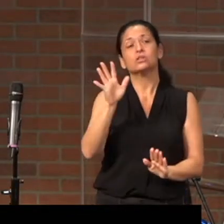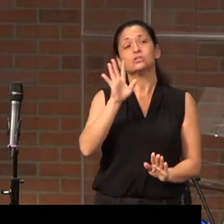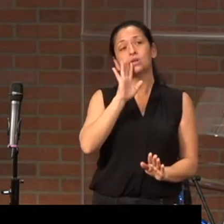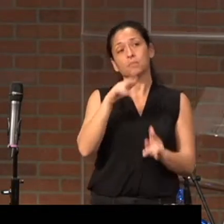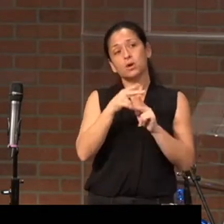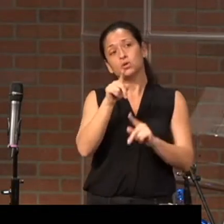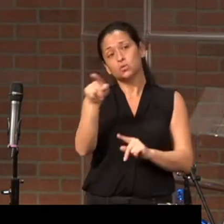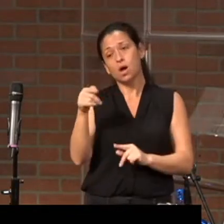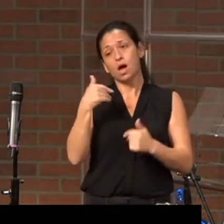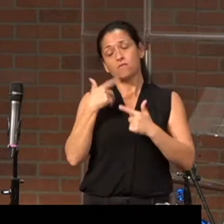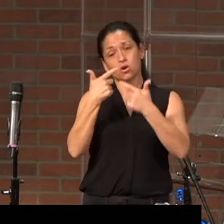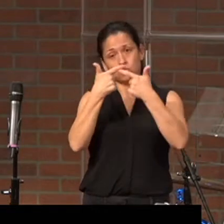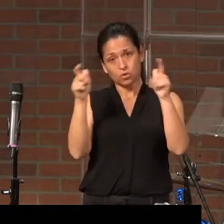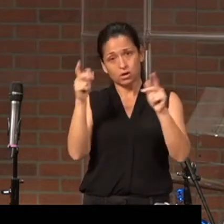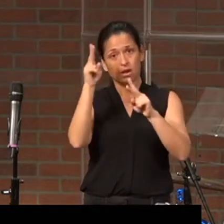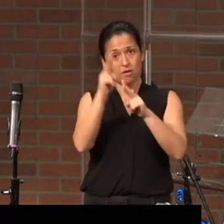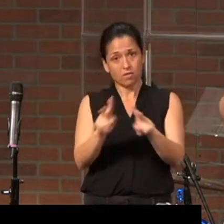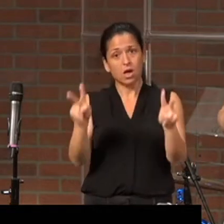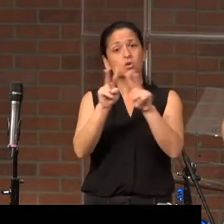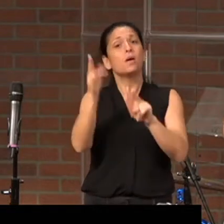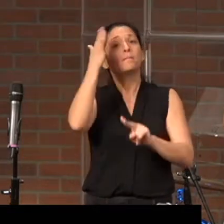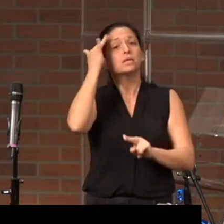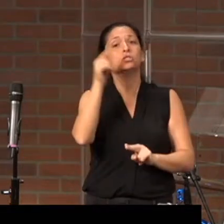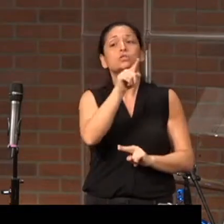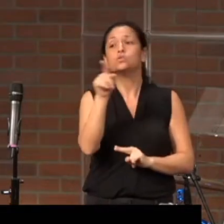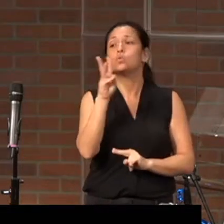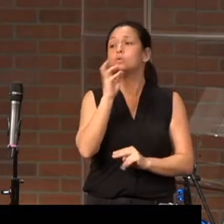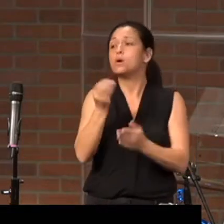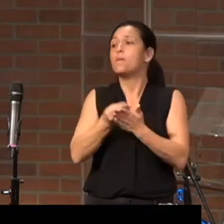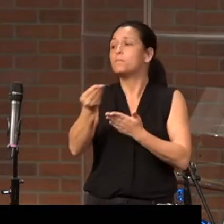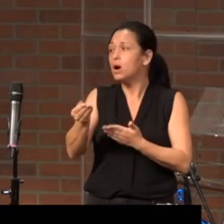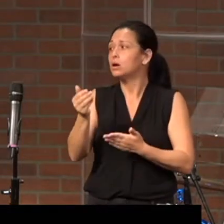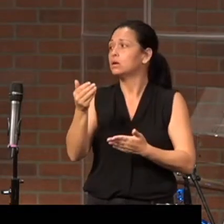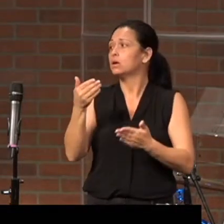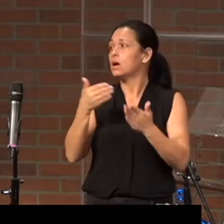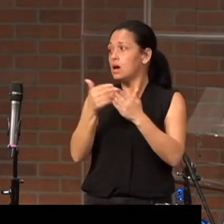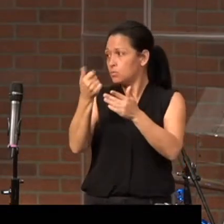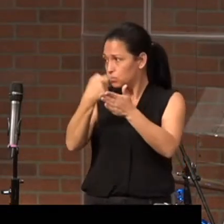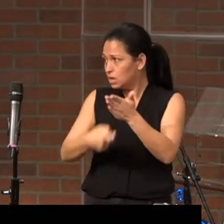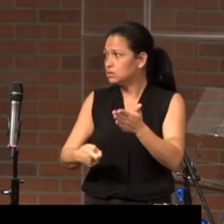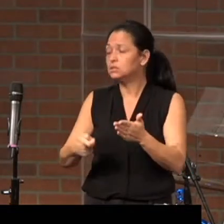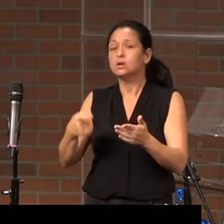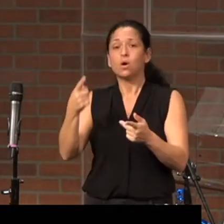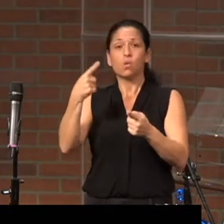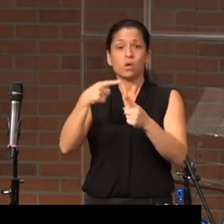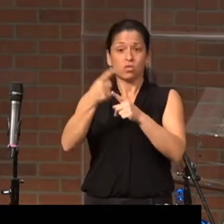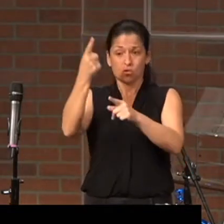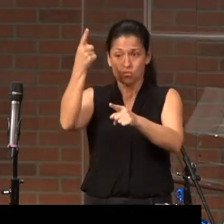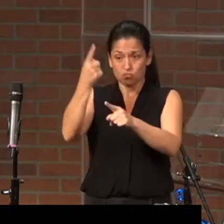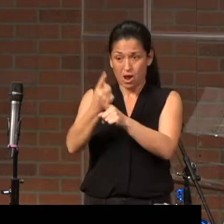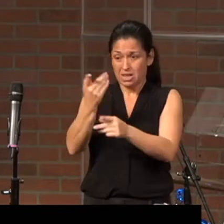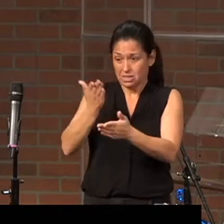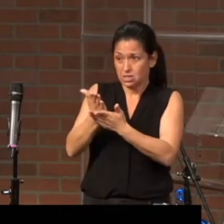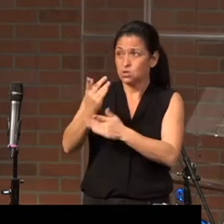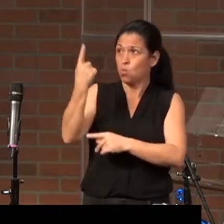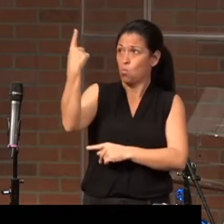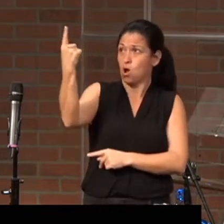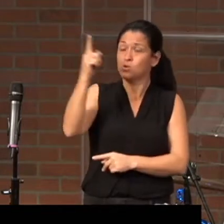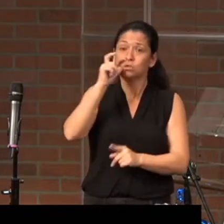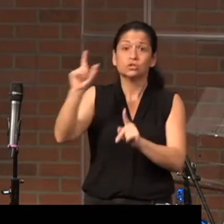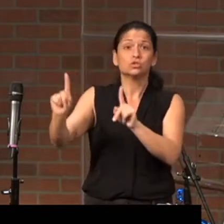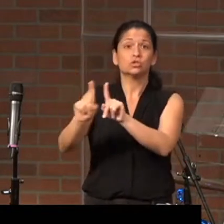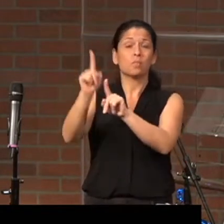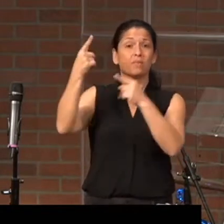great value because you were bought at a price. When the righteous one shows up